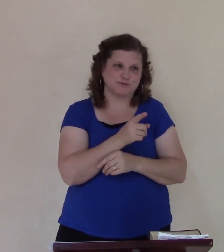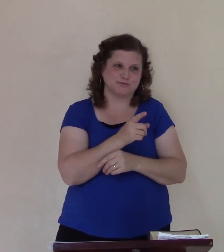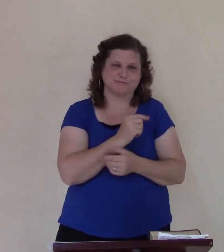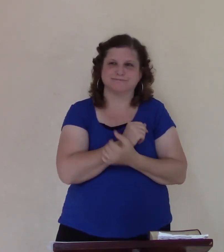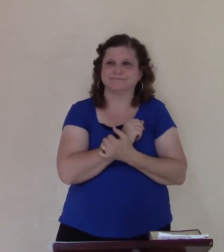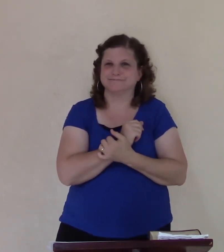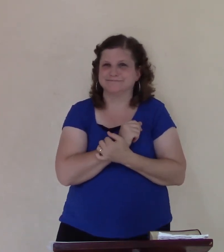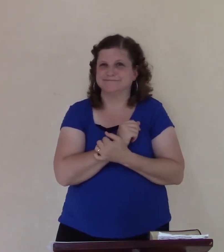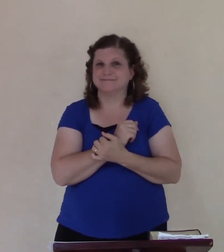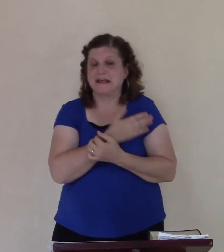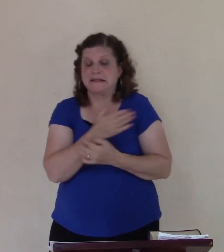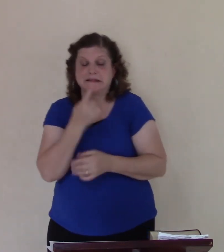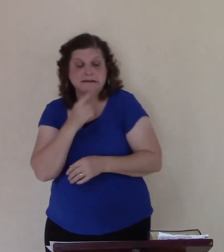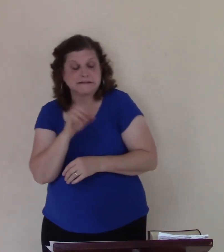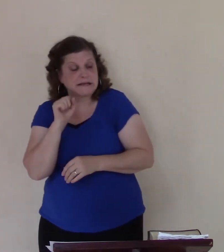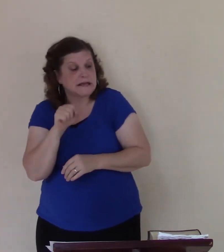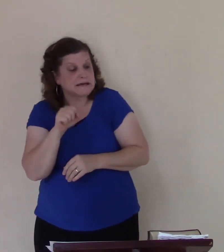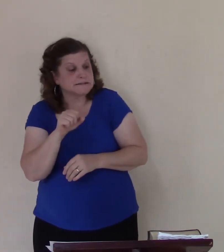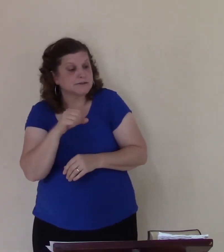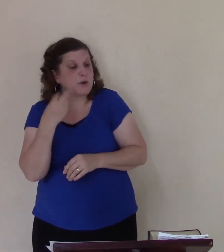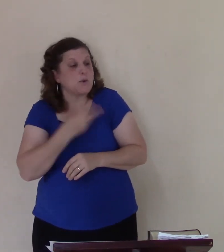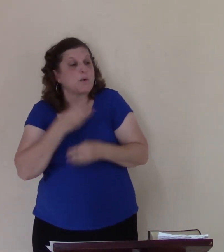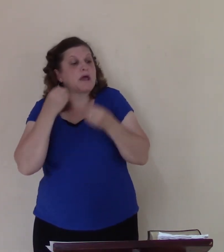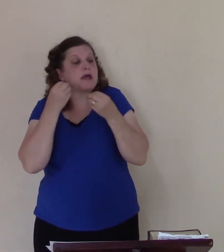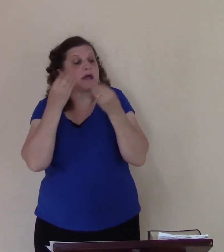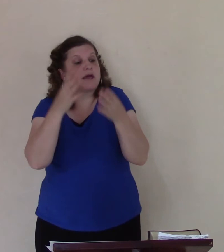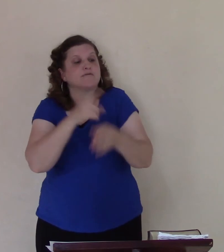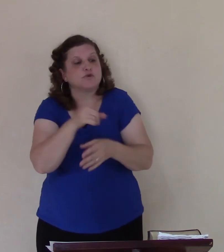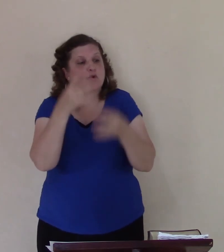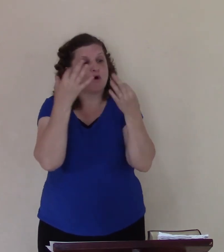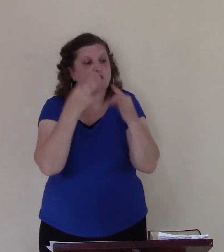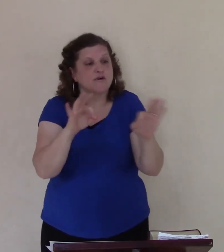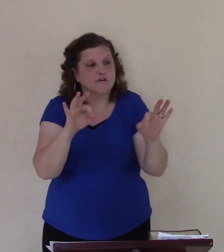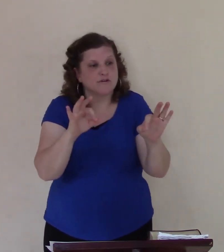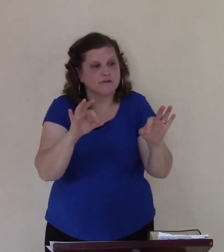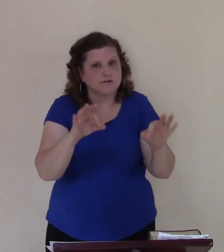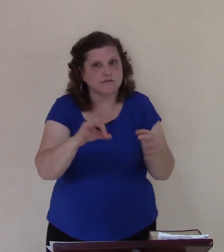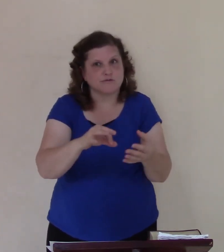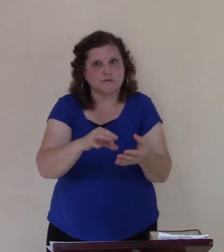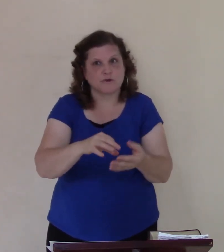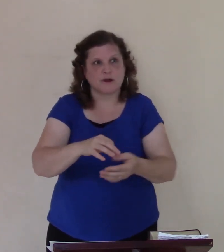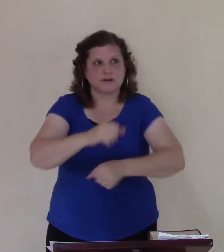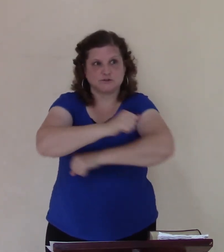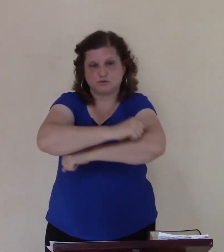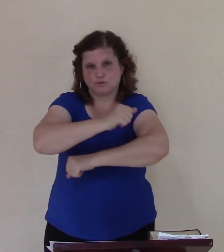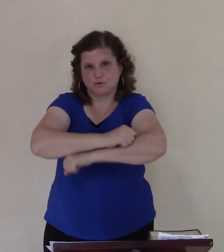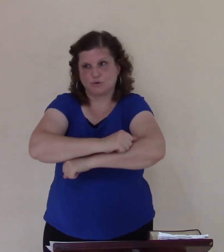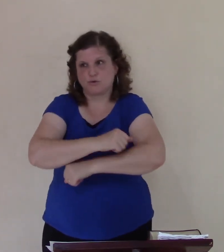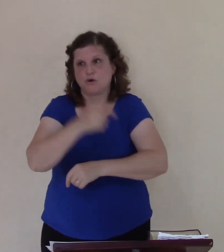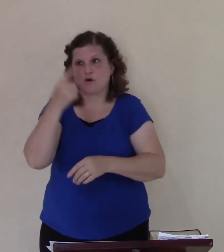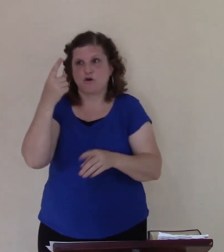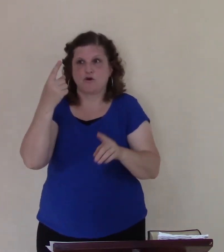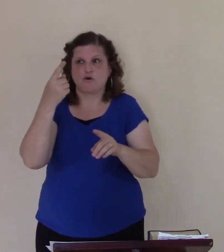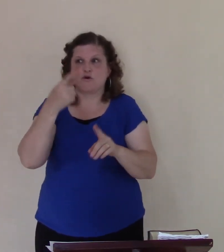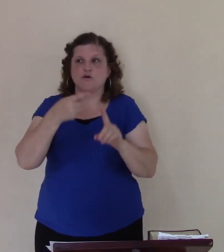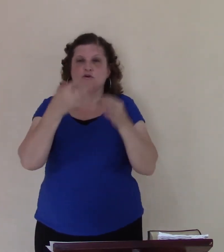say yes let me give you free education let me free middle let me free this free that and so they raise taxes